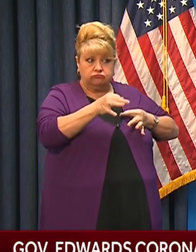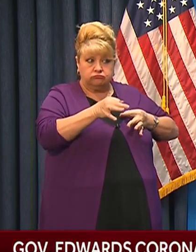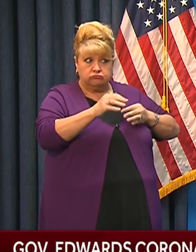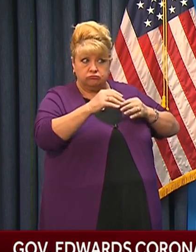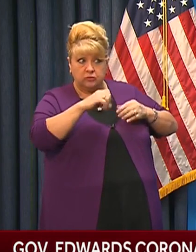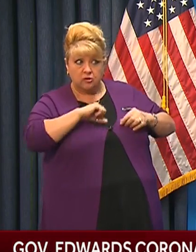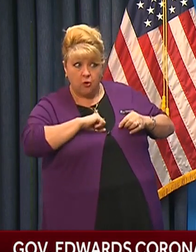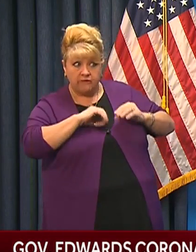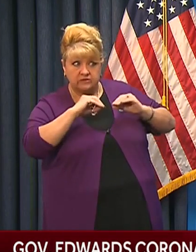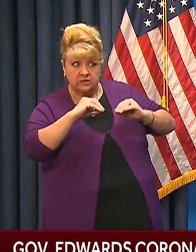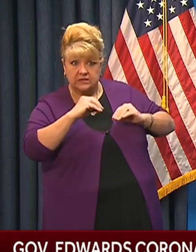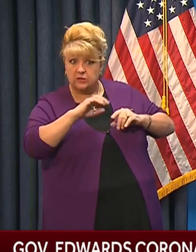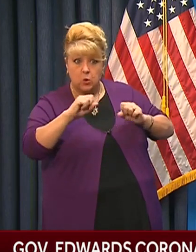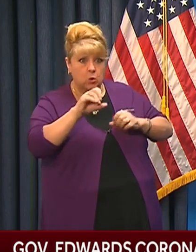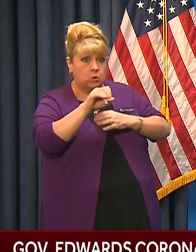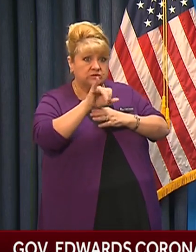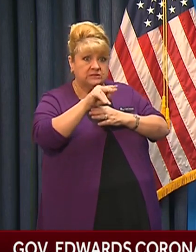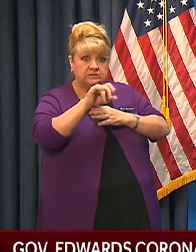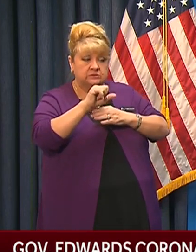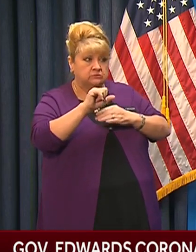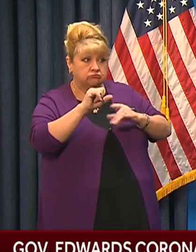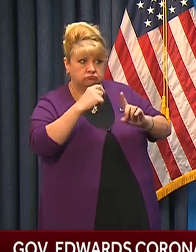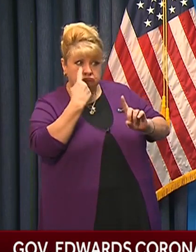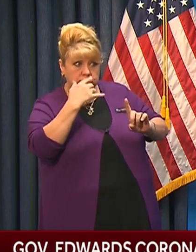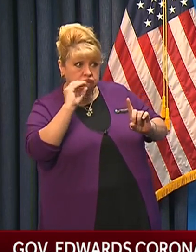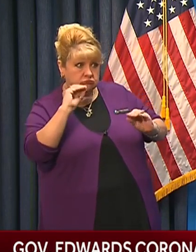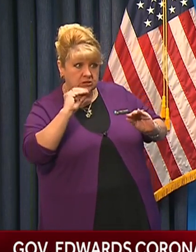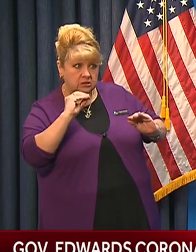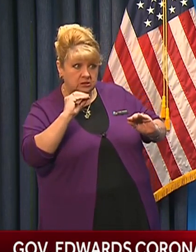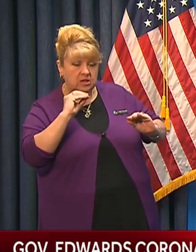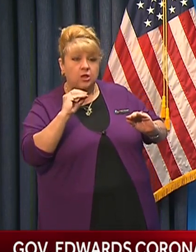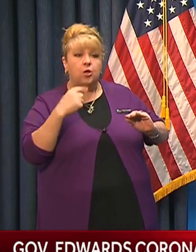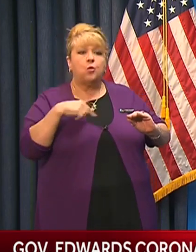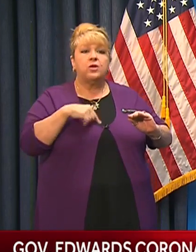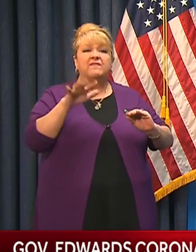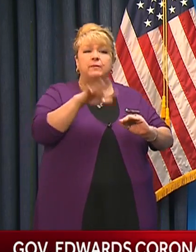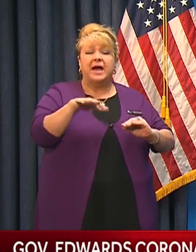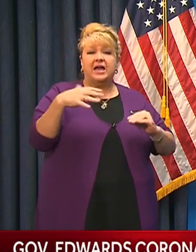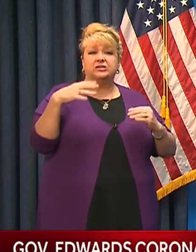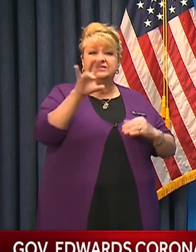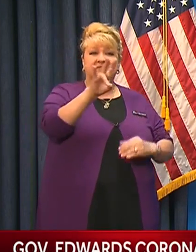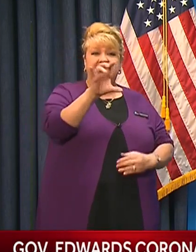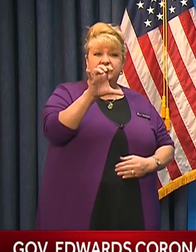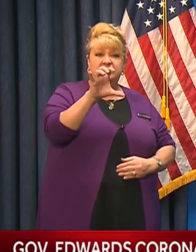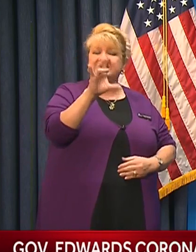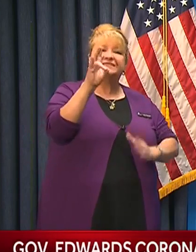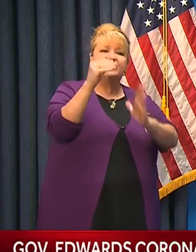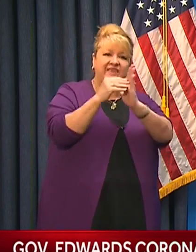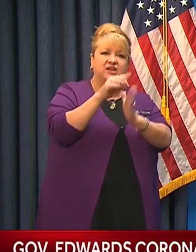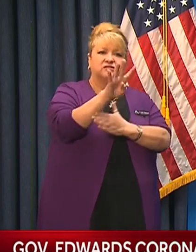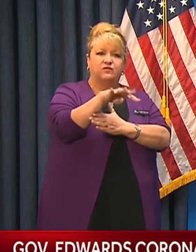symptoms, we have an estimated recovered population of 7,044.